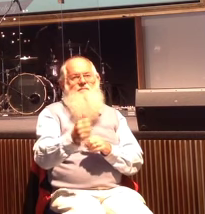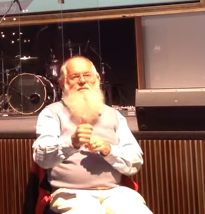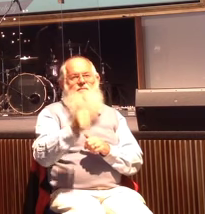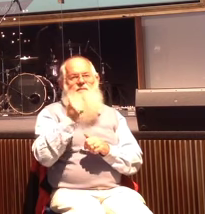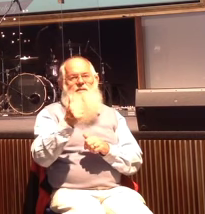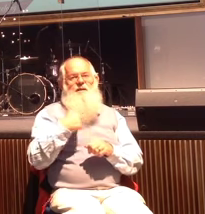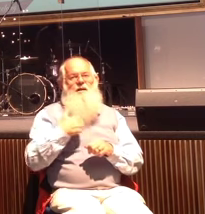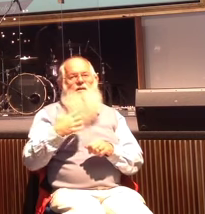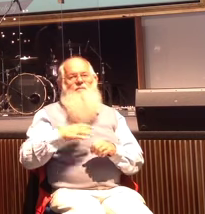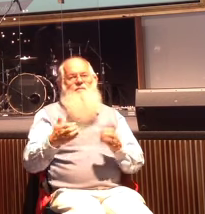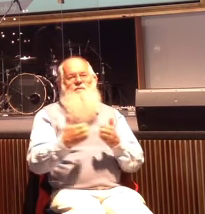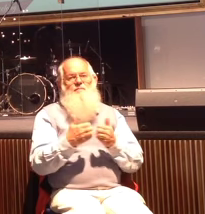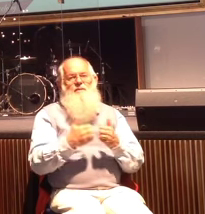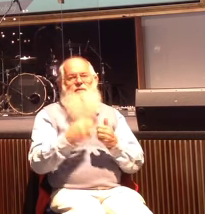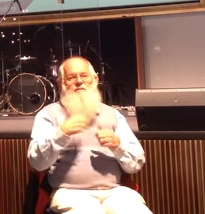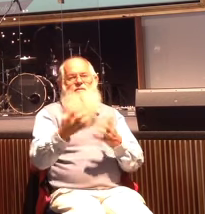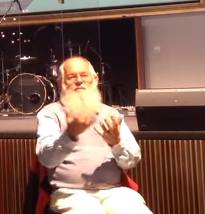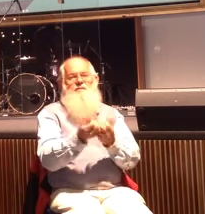many ready to receive him as possible